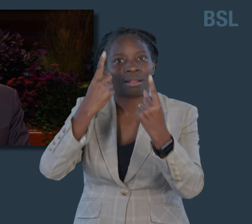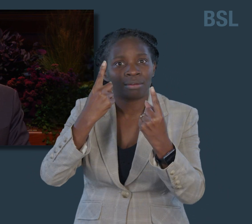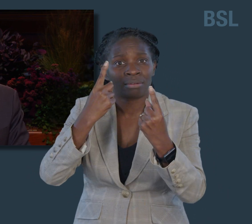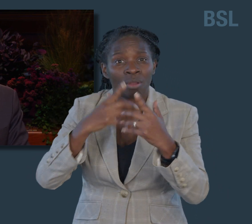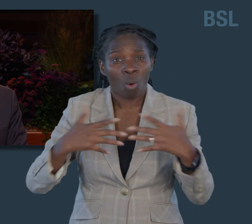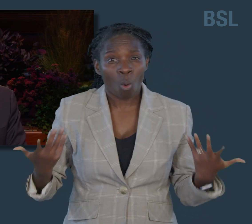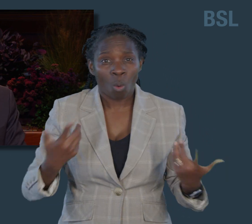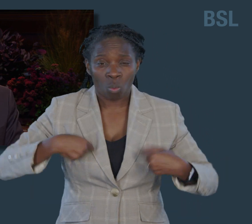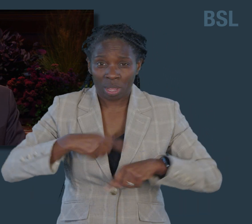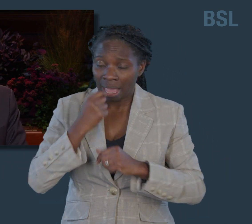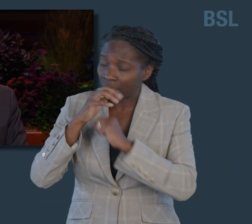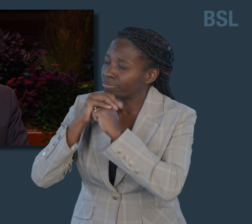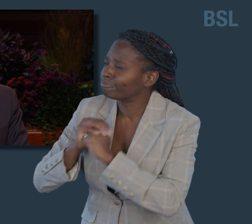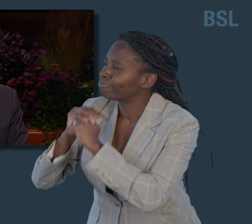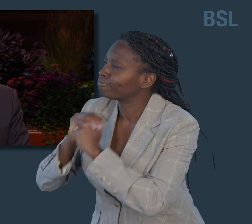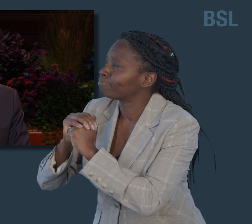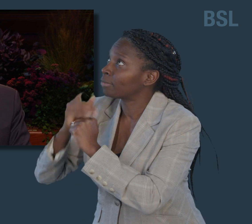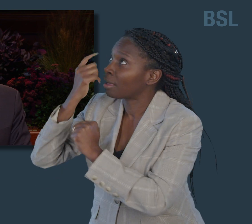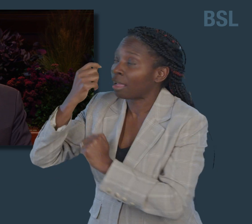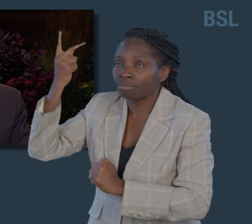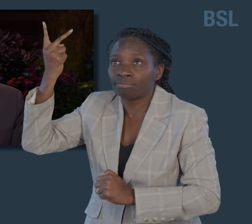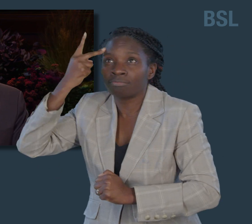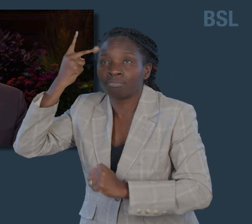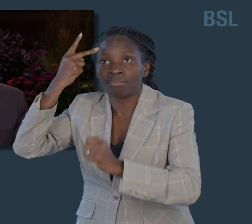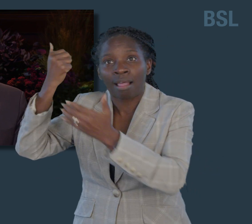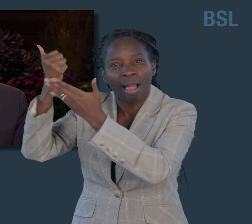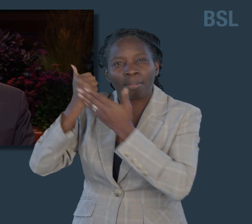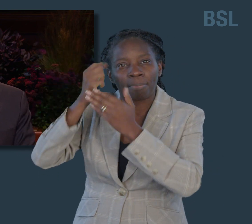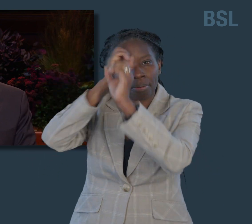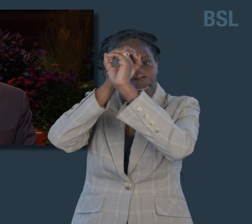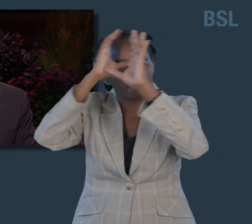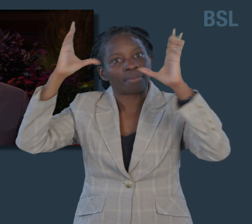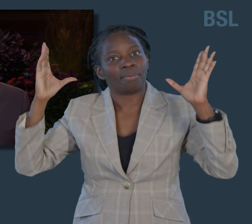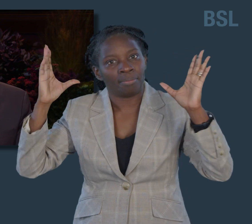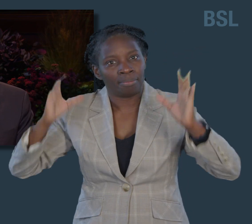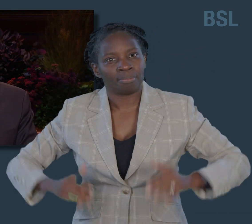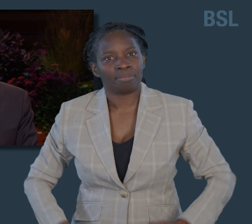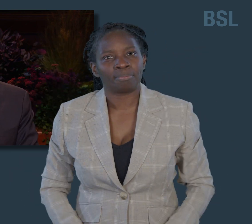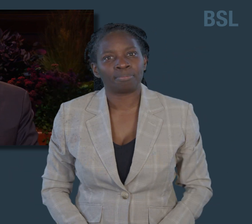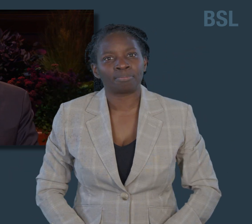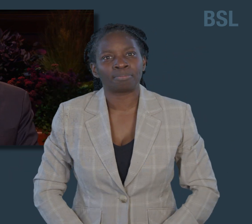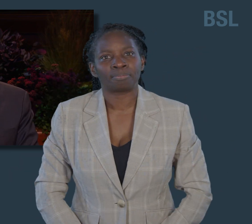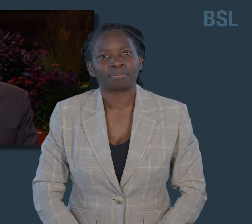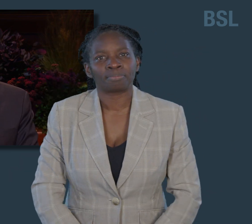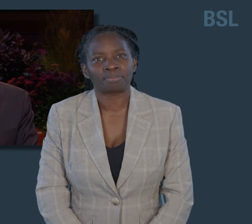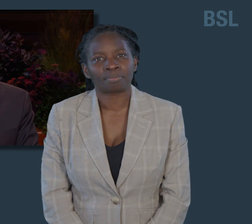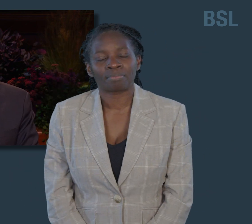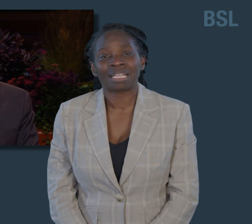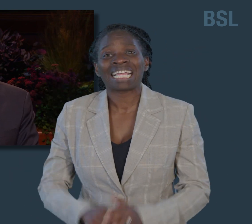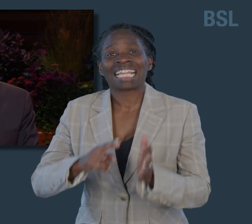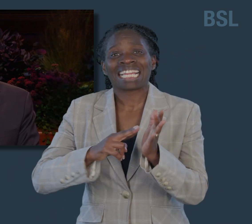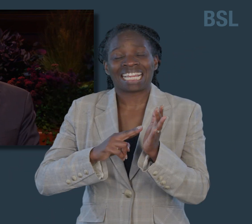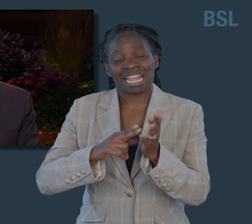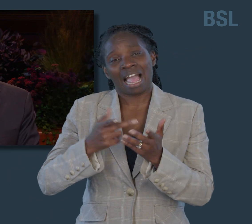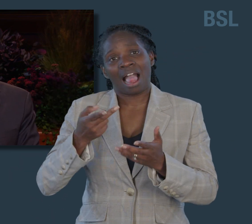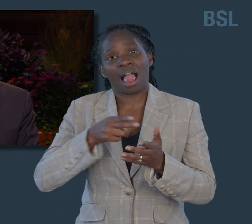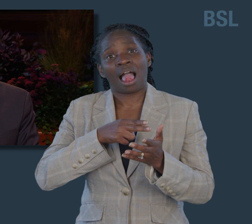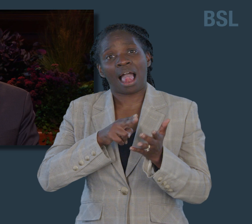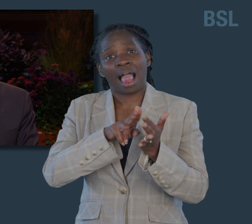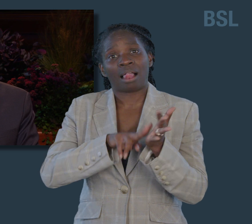understand truths we do not yet fully appreciate. Elder Neal L. Anderson once taught that we should not be